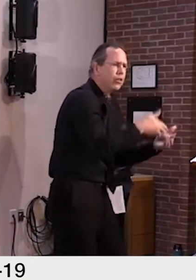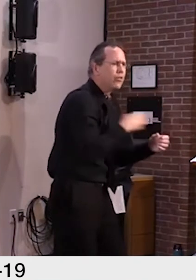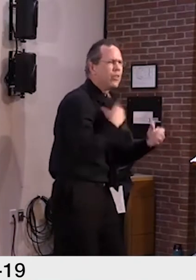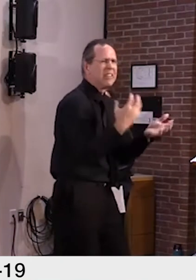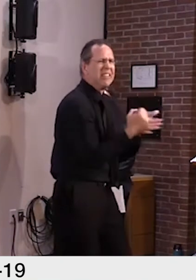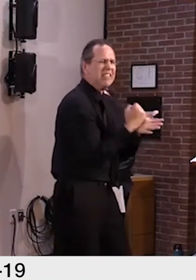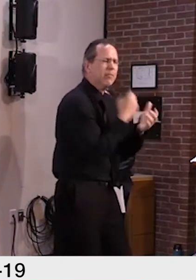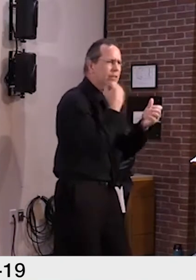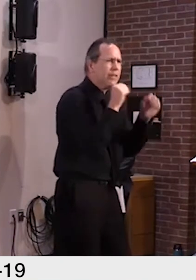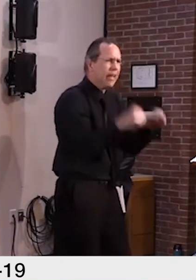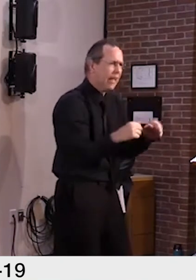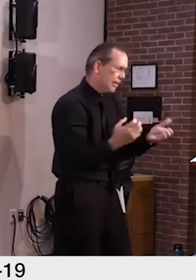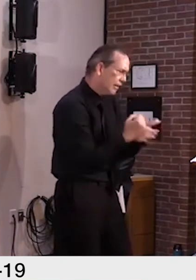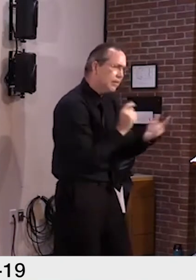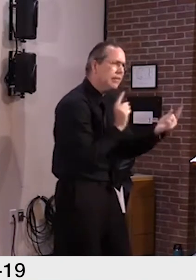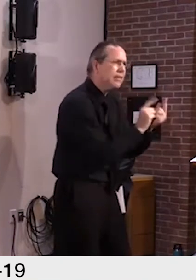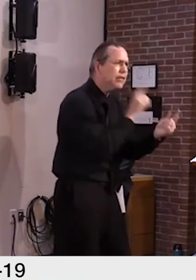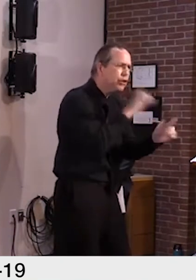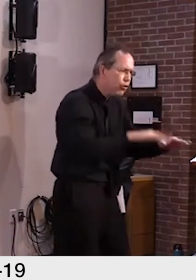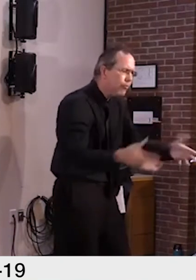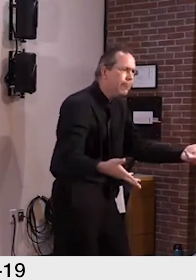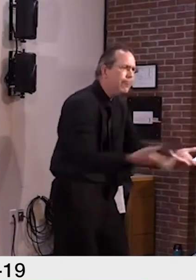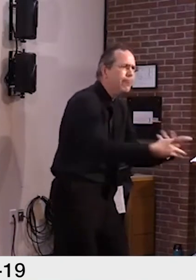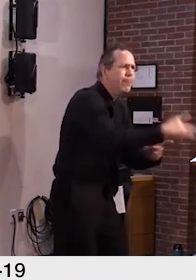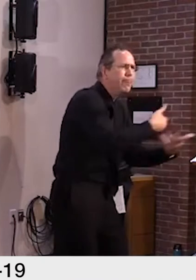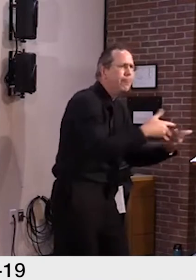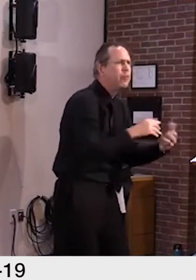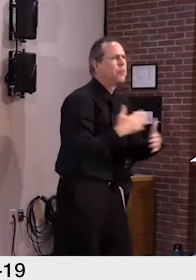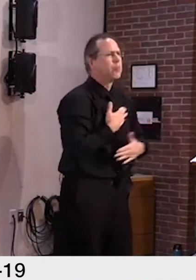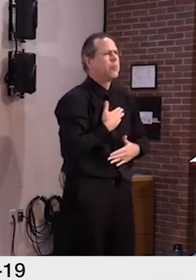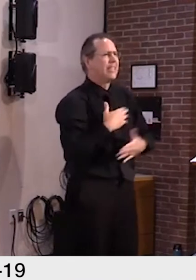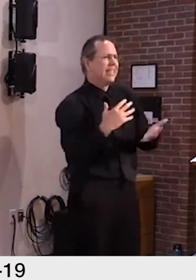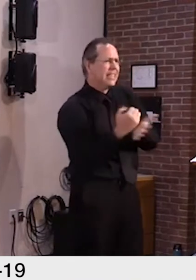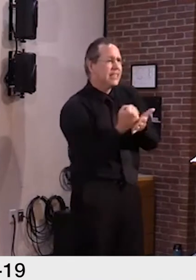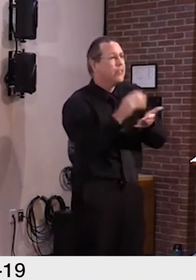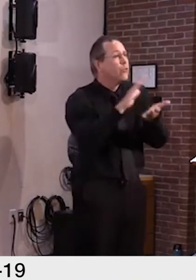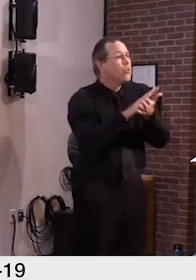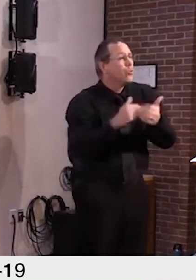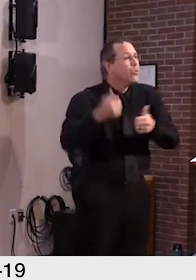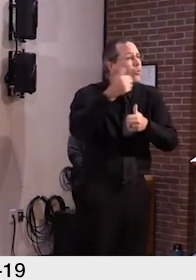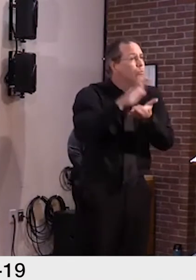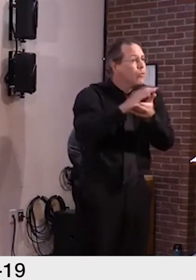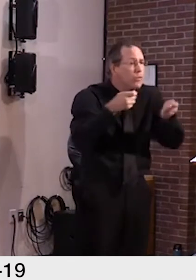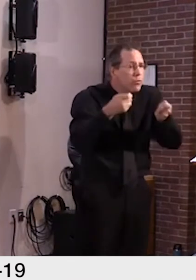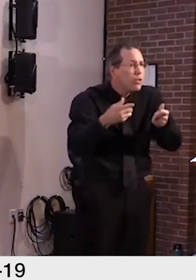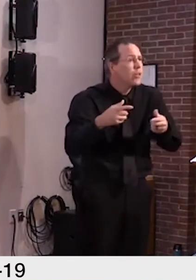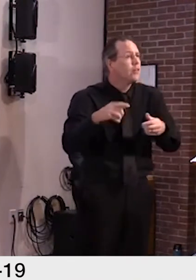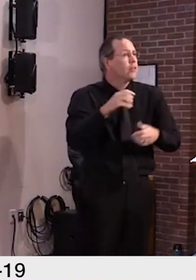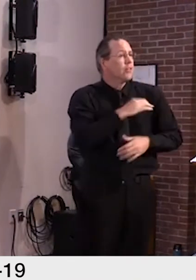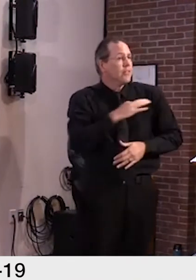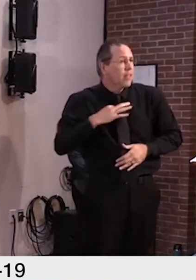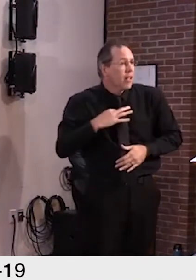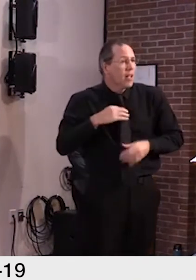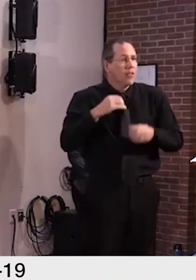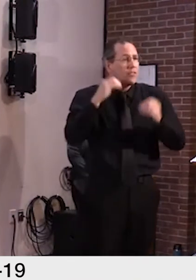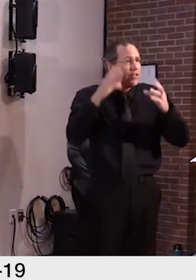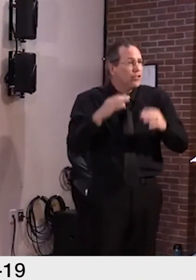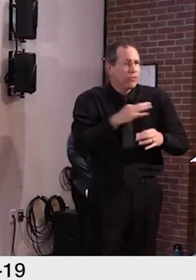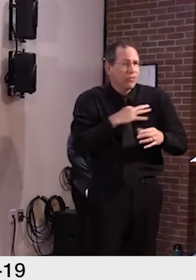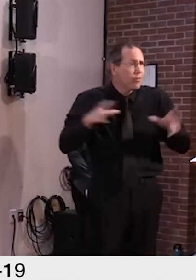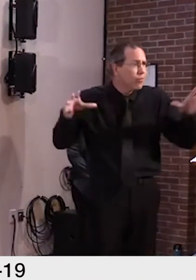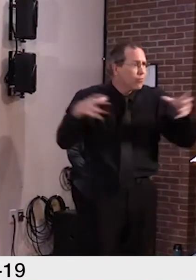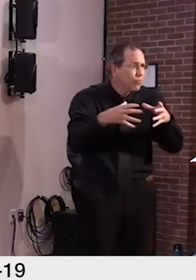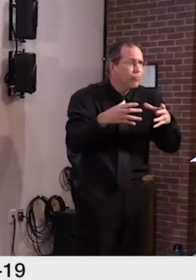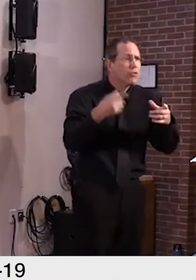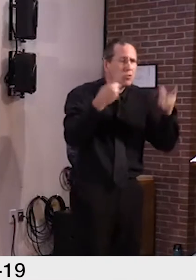I greatly appreciate the work of school administrators, teachers, and support staff across the state, as well as my